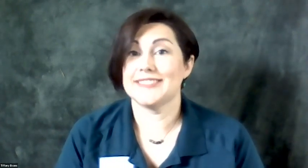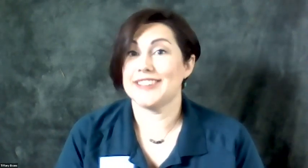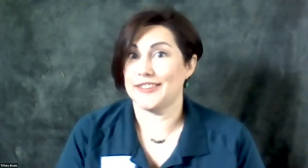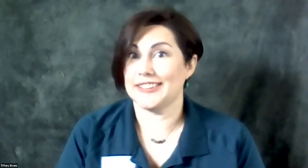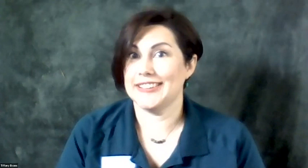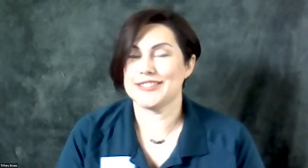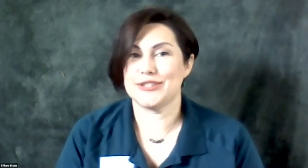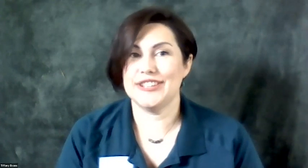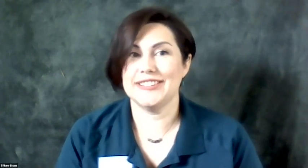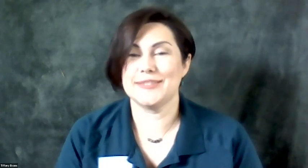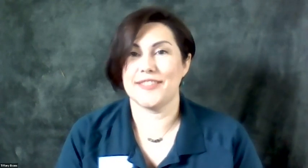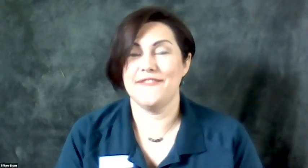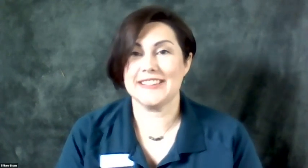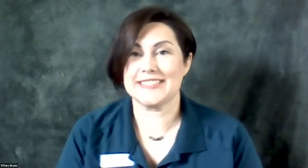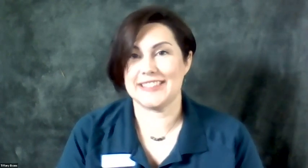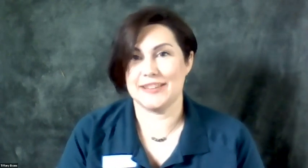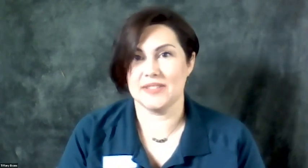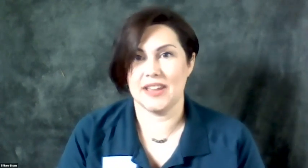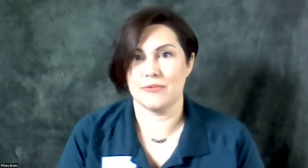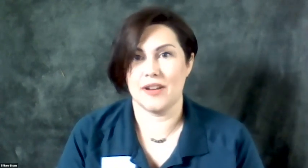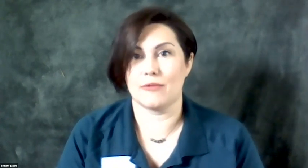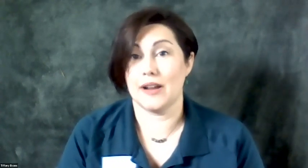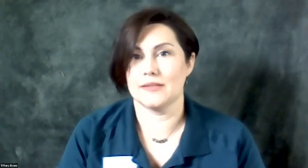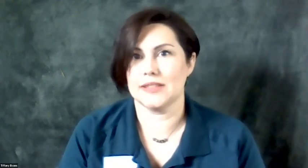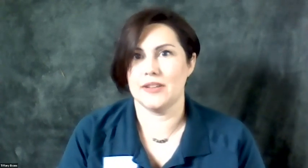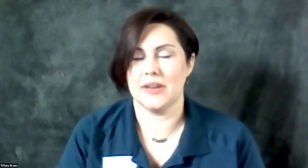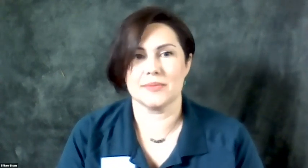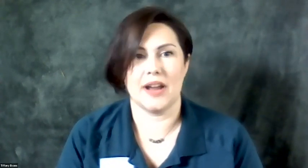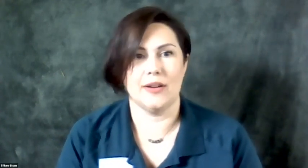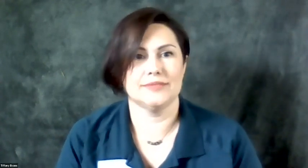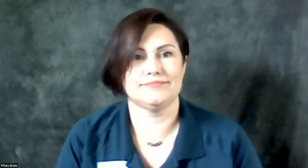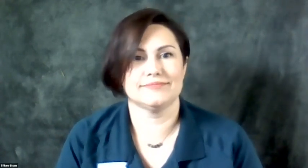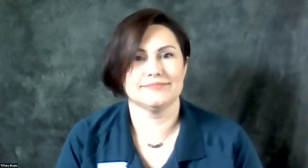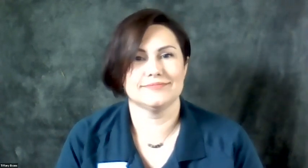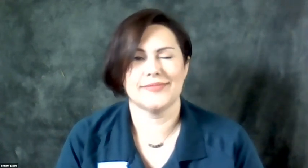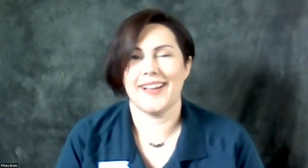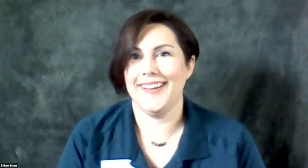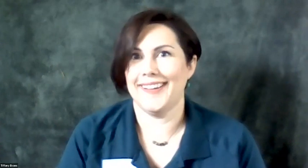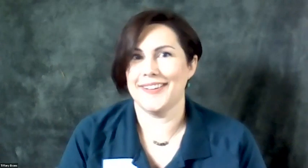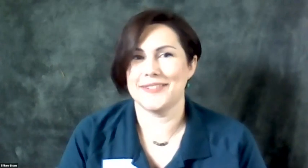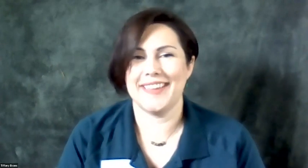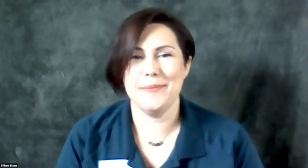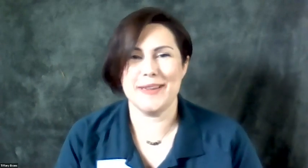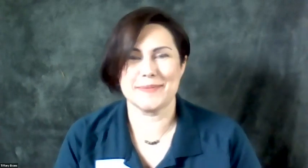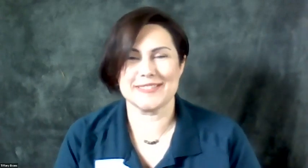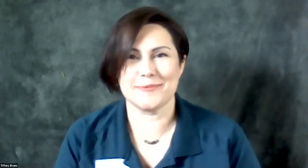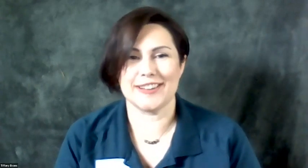definitely. So cheetah is one of the fastest animals. They can run around 70 miles per hour. Uh, one of the ape keepers is watching